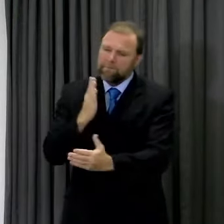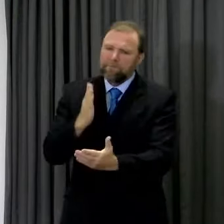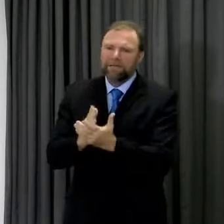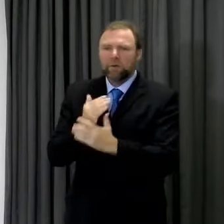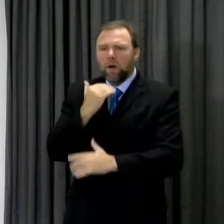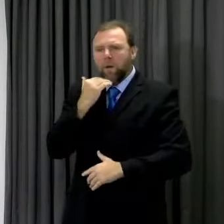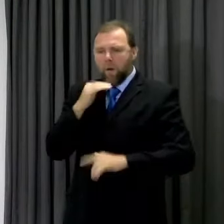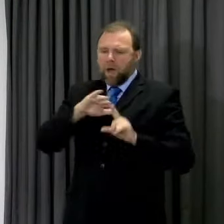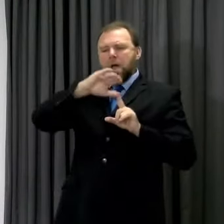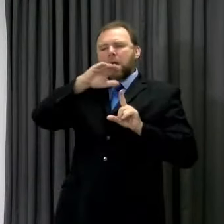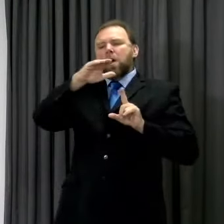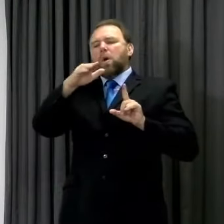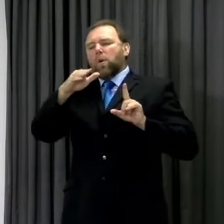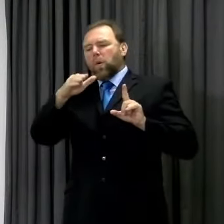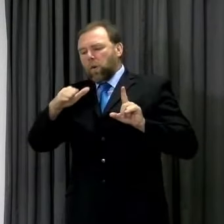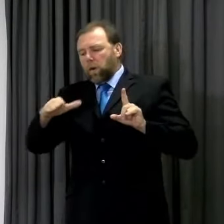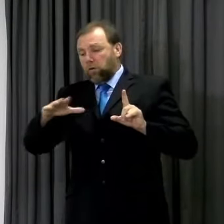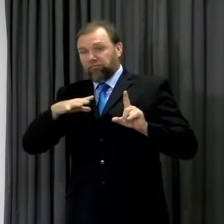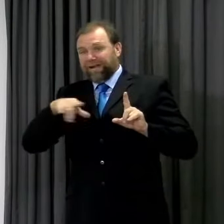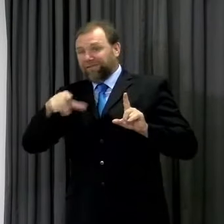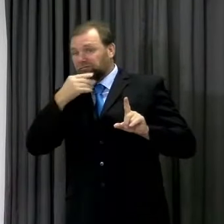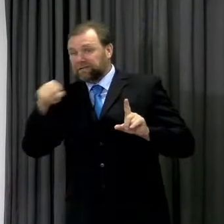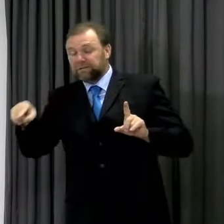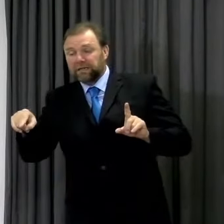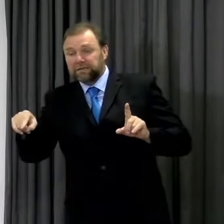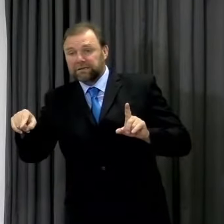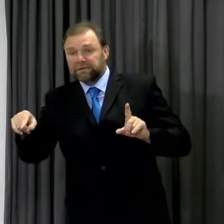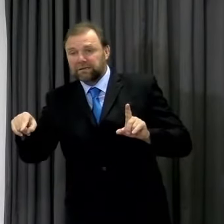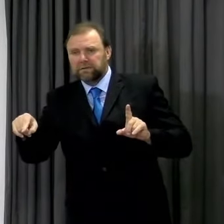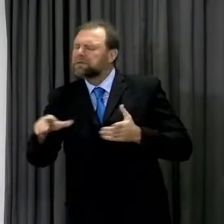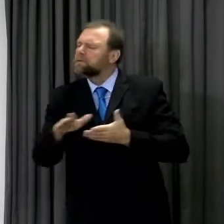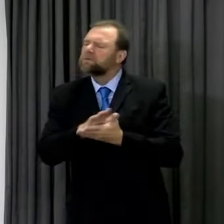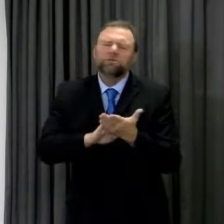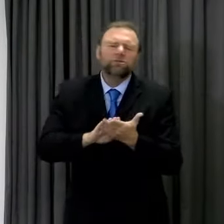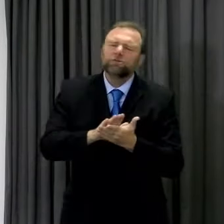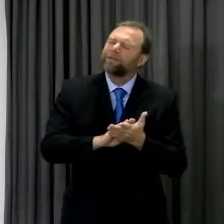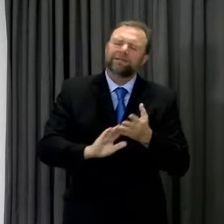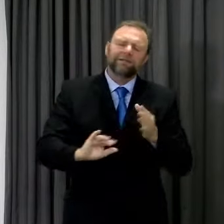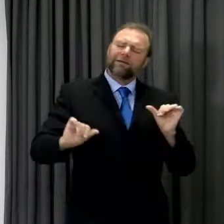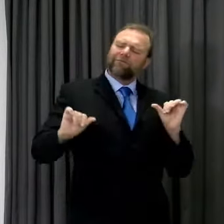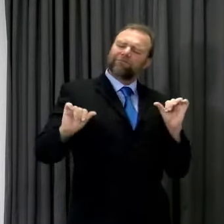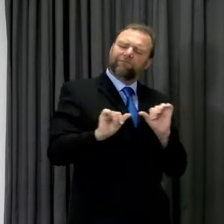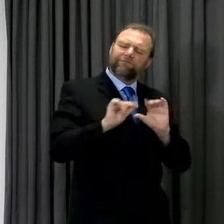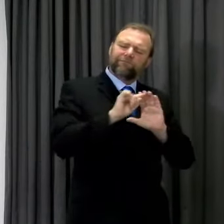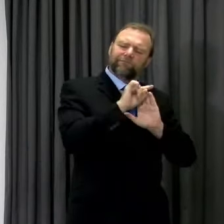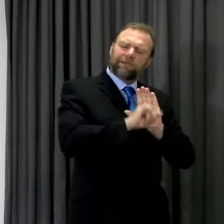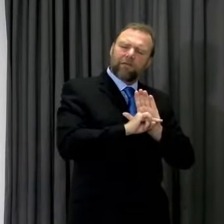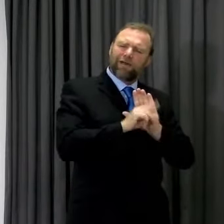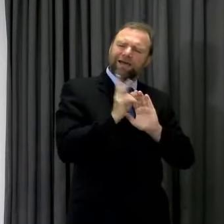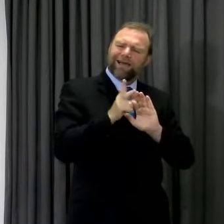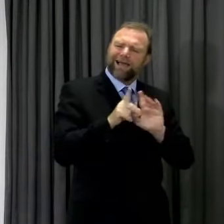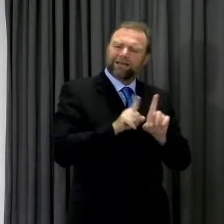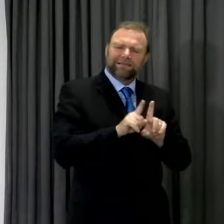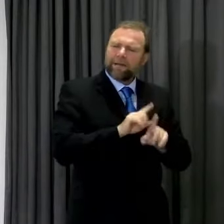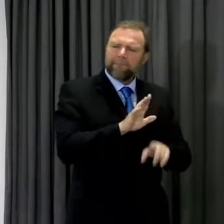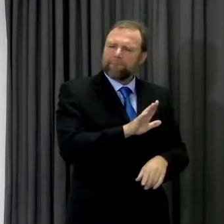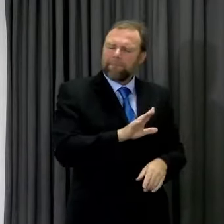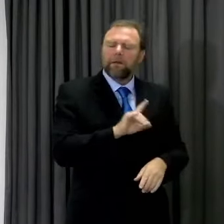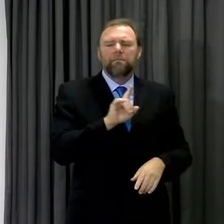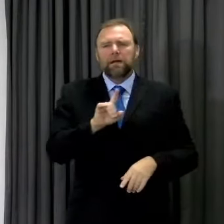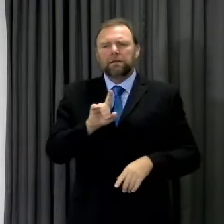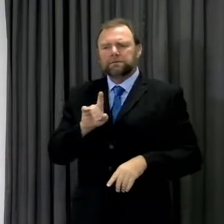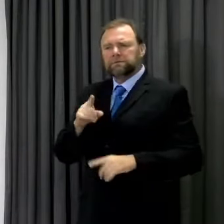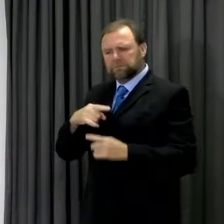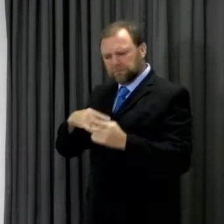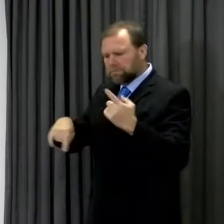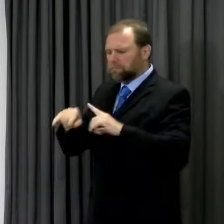period. That doesn't mean a return to firebreak arrangements, but the Cabinet has agreed to take